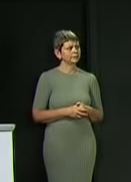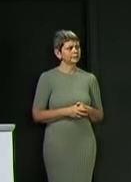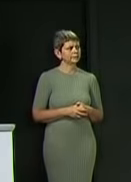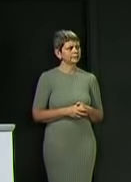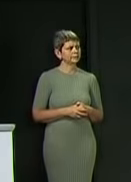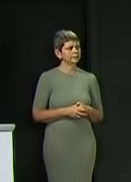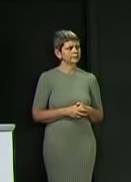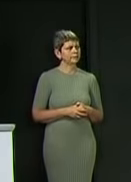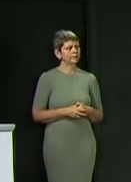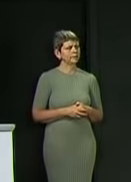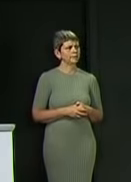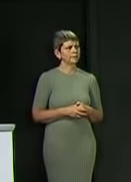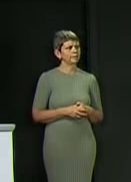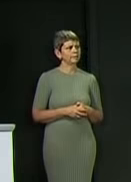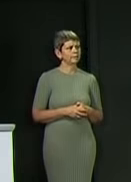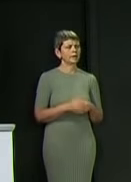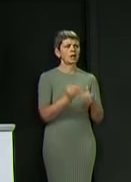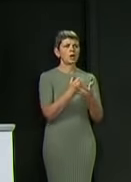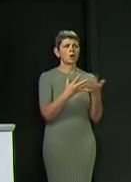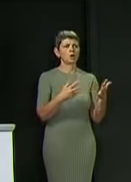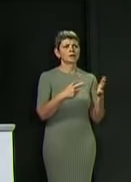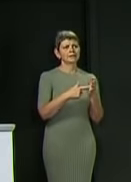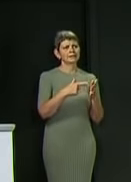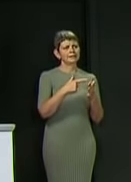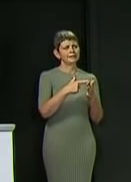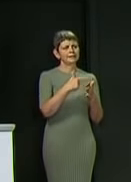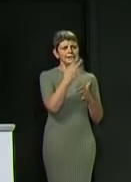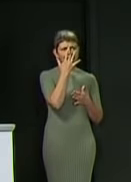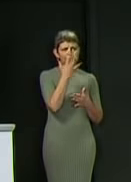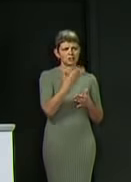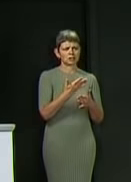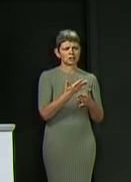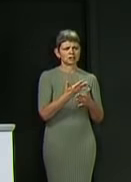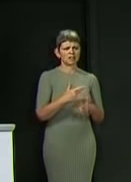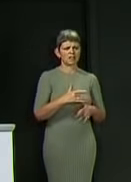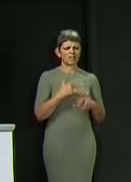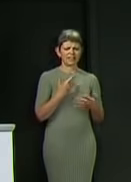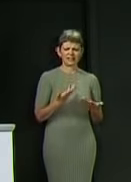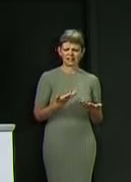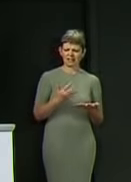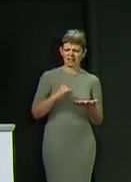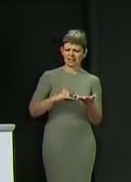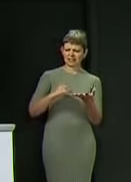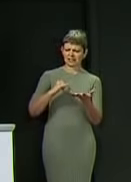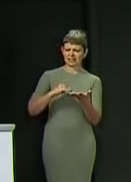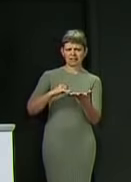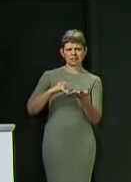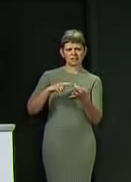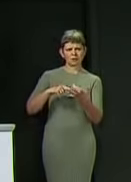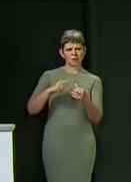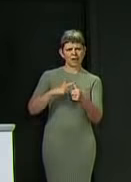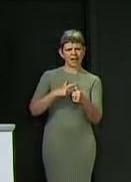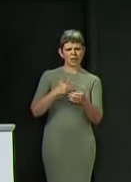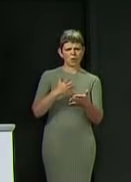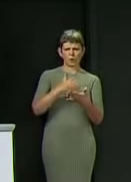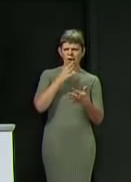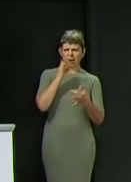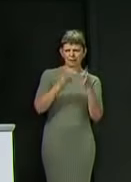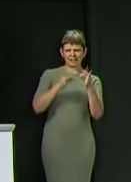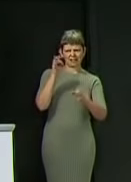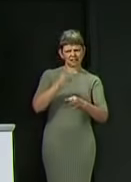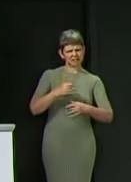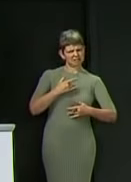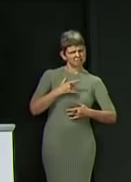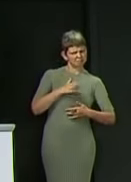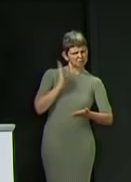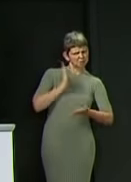teenagers who've been affected by this perhaps understandably don't have much faith in the SQA or the appeals process. So I was just